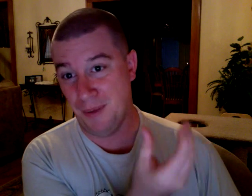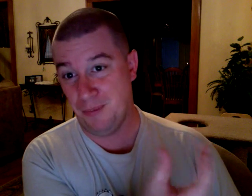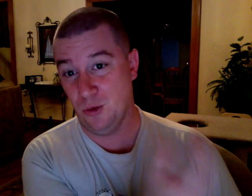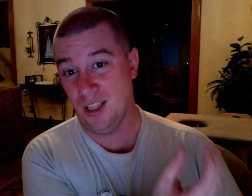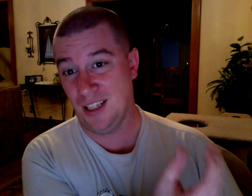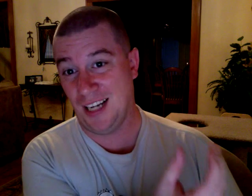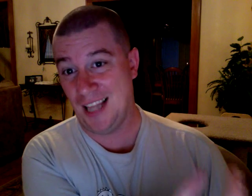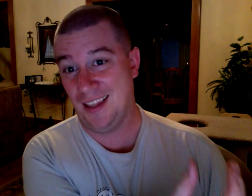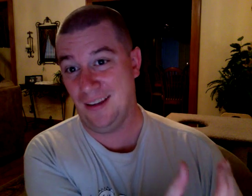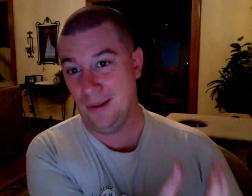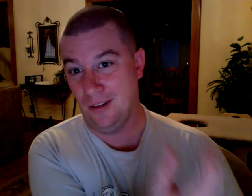pepula está grande, amigo.